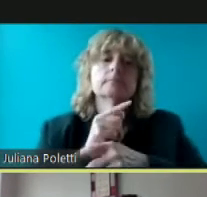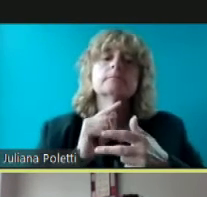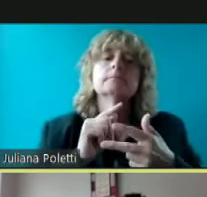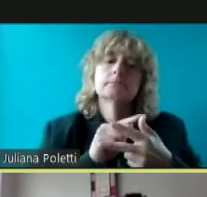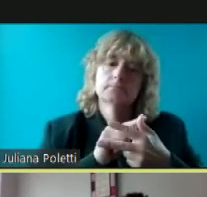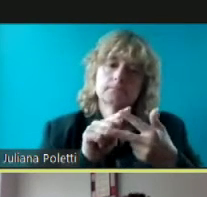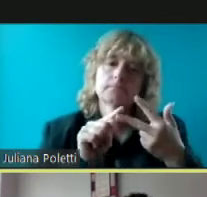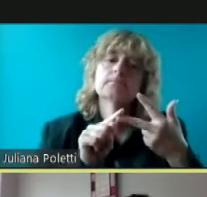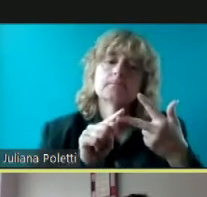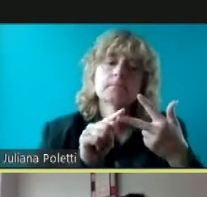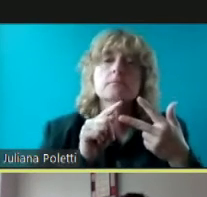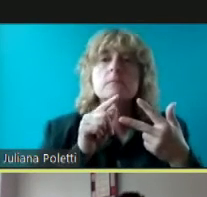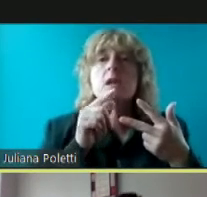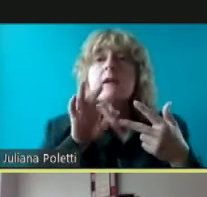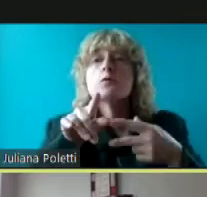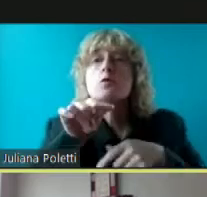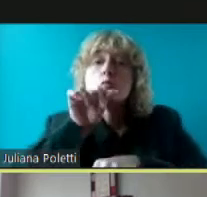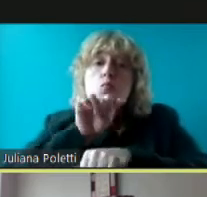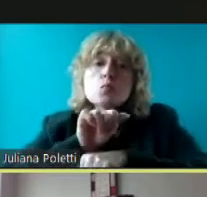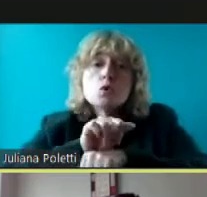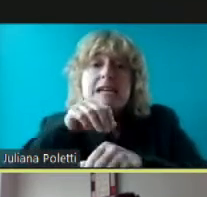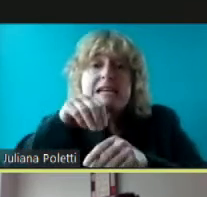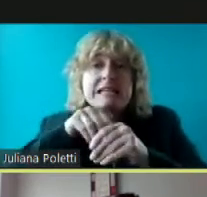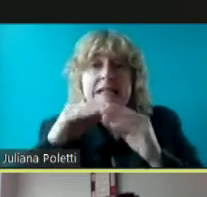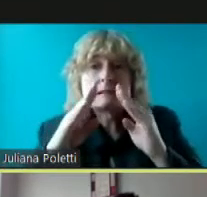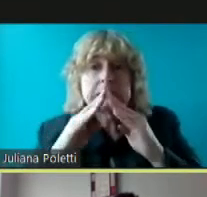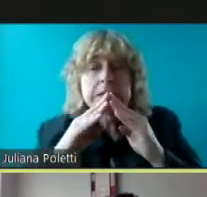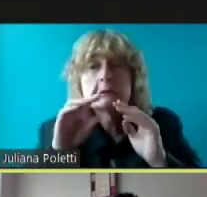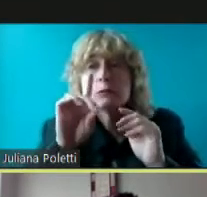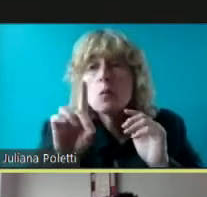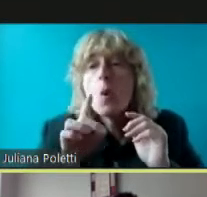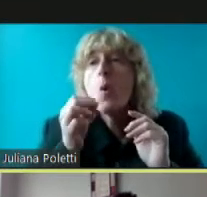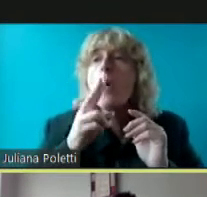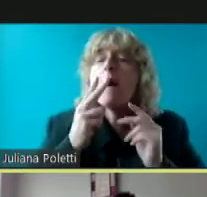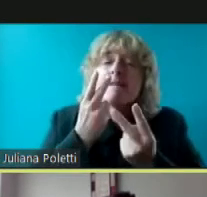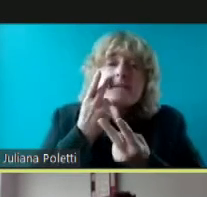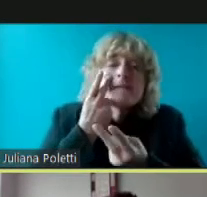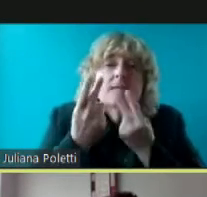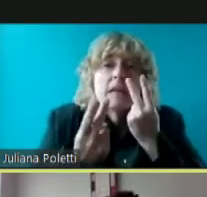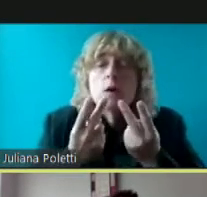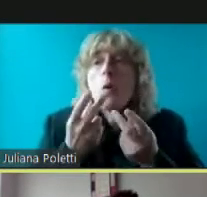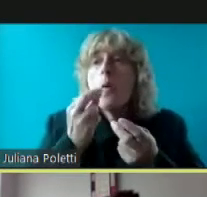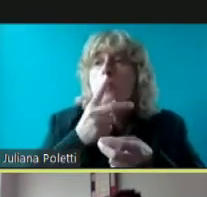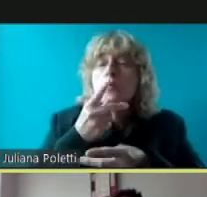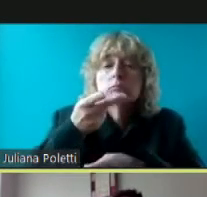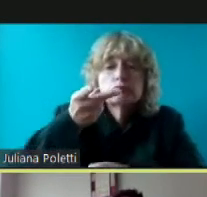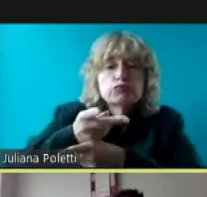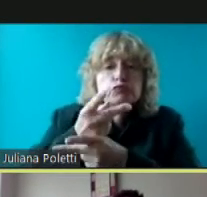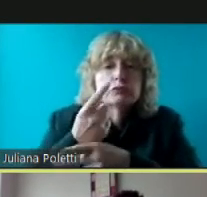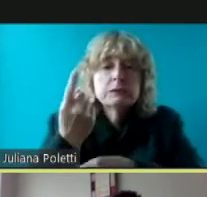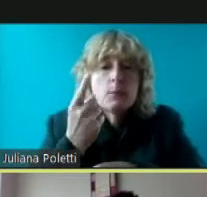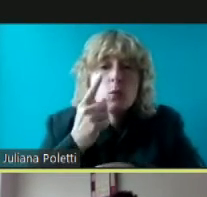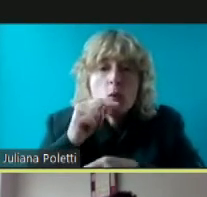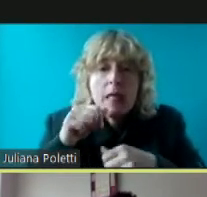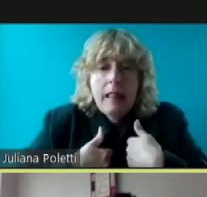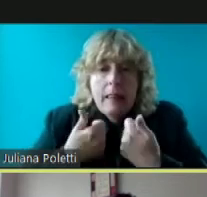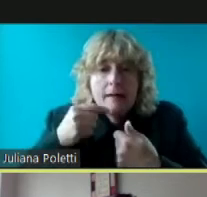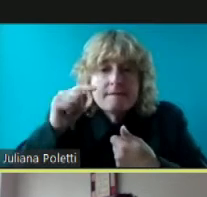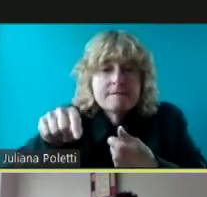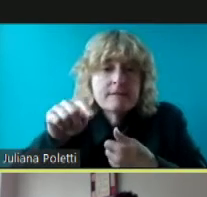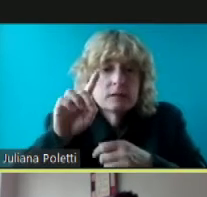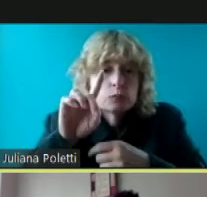you um visit in the city whether you're a caregiver in the city all you have to do is call the number 313